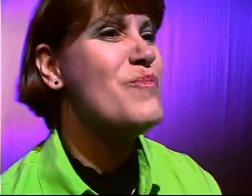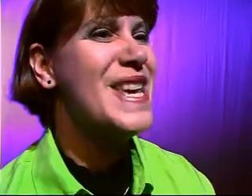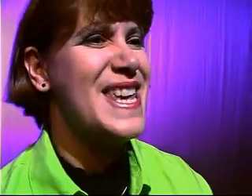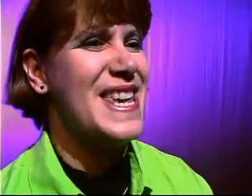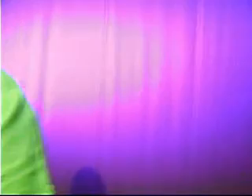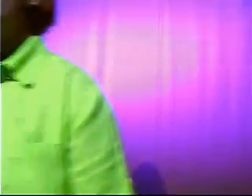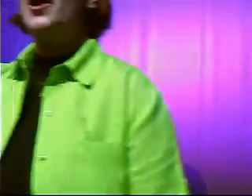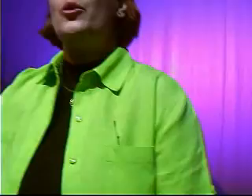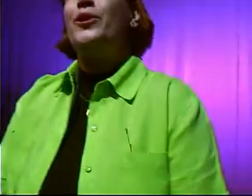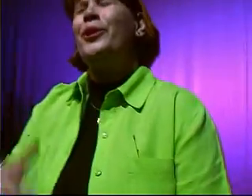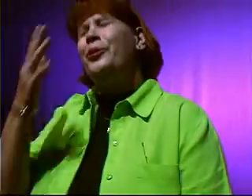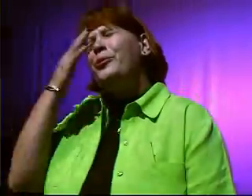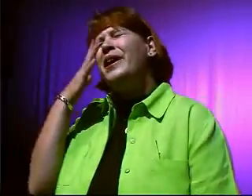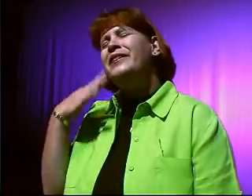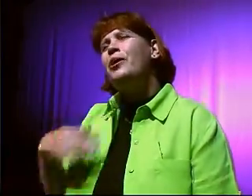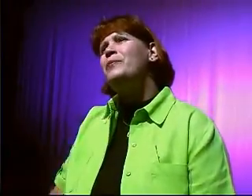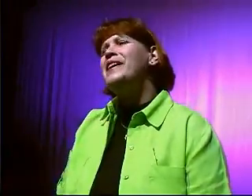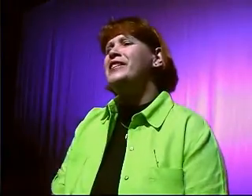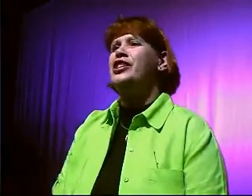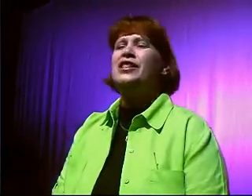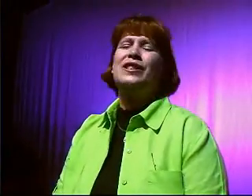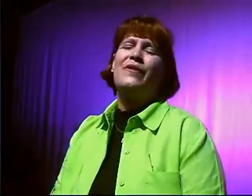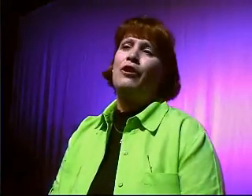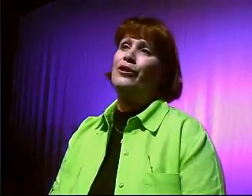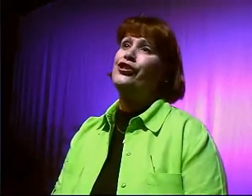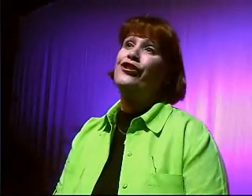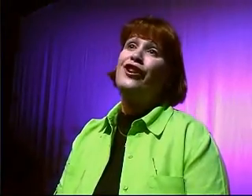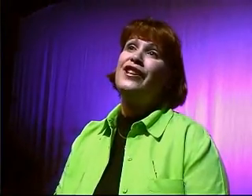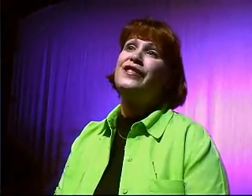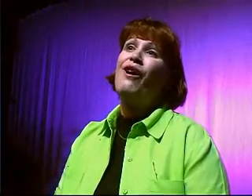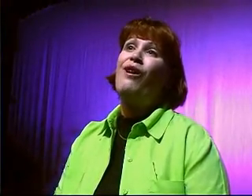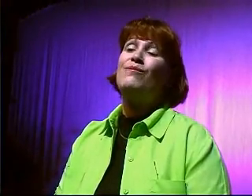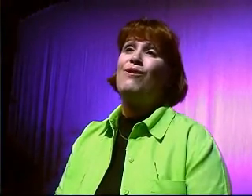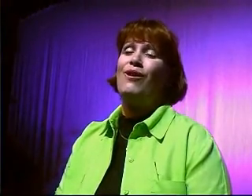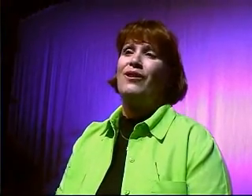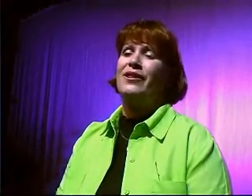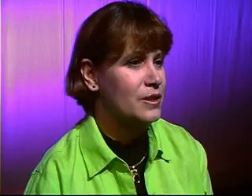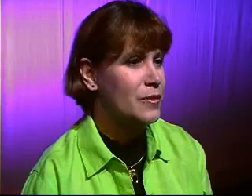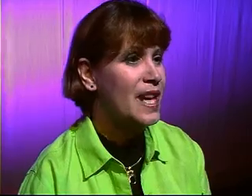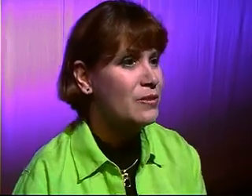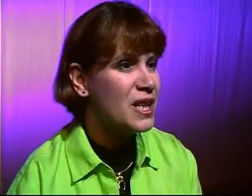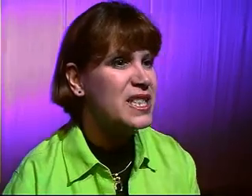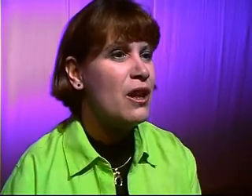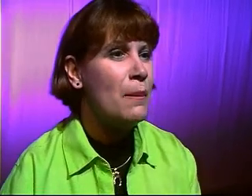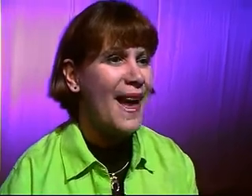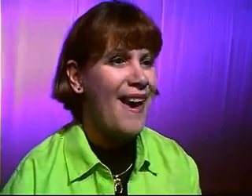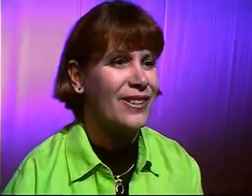me. Phew! You know, being a Jesus follower sure is hard work. But that's what it's all about.